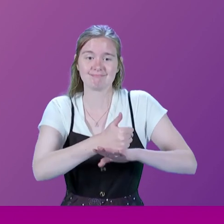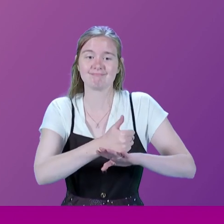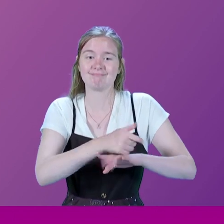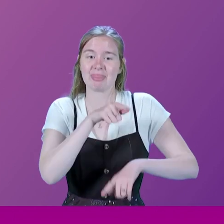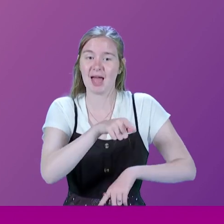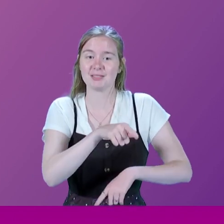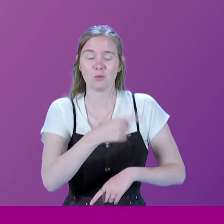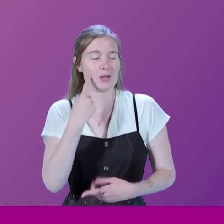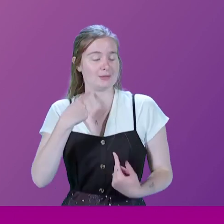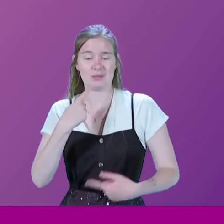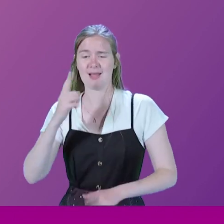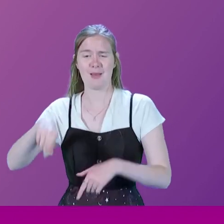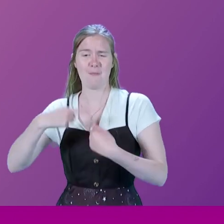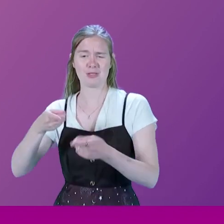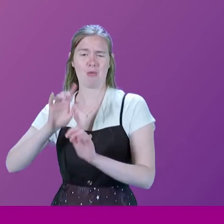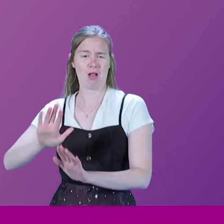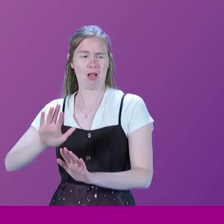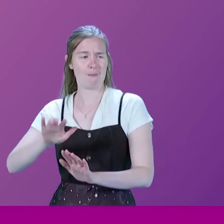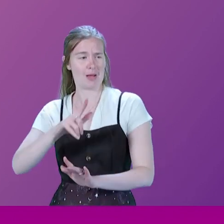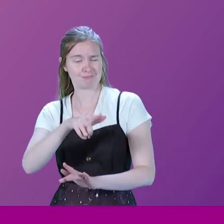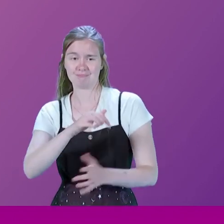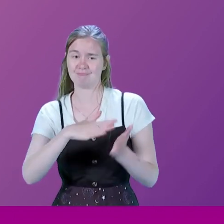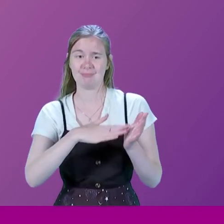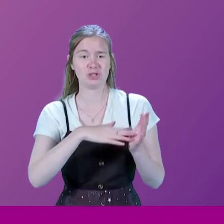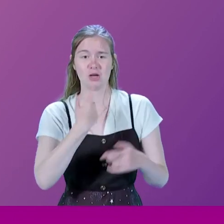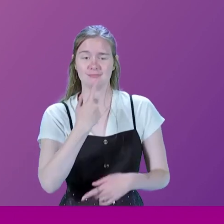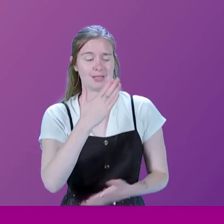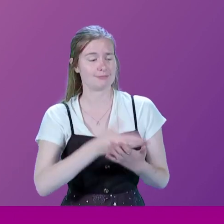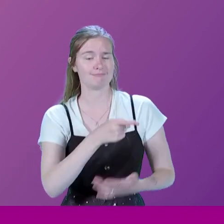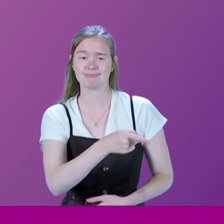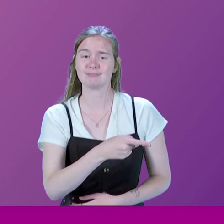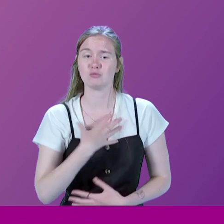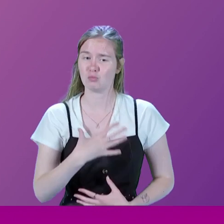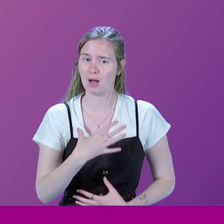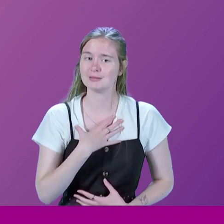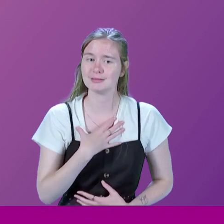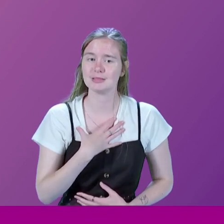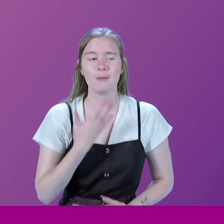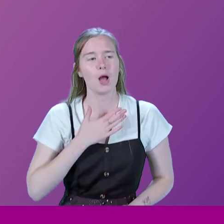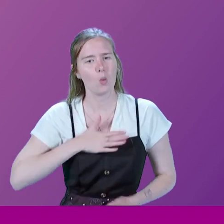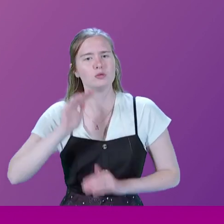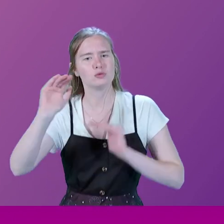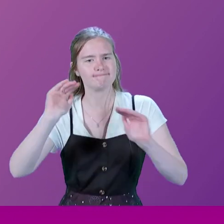government. So I was surprised. But I would just like to remind people